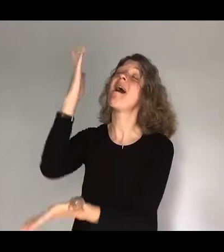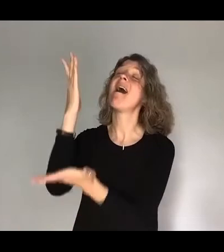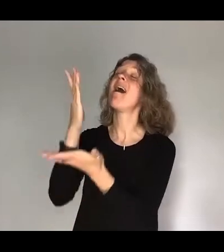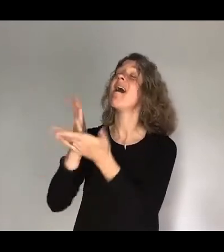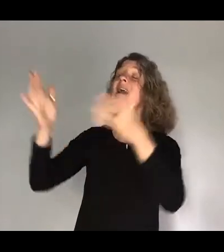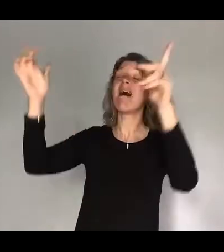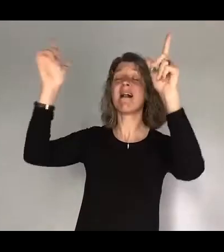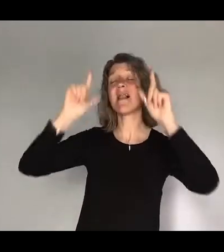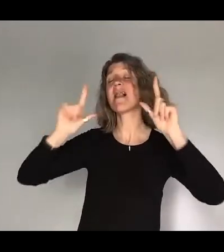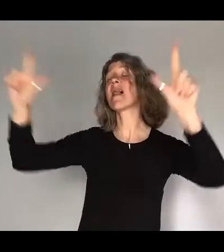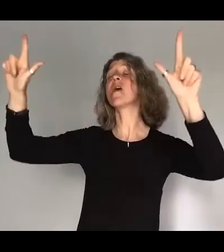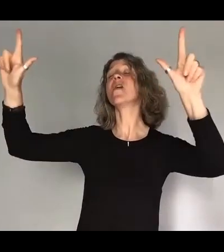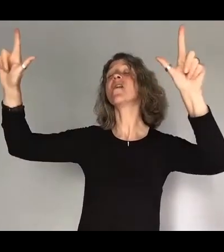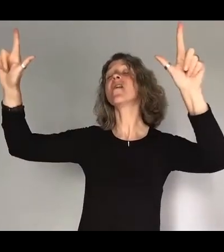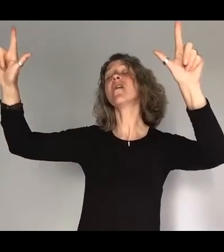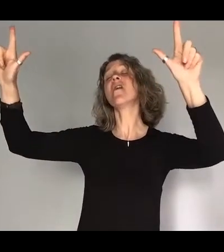You, Lord.